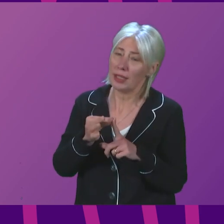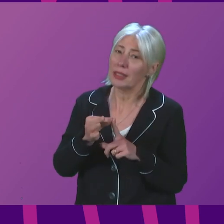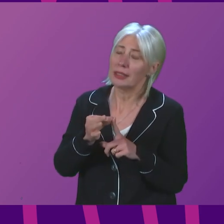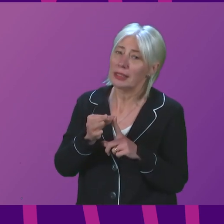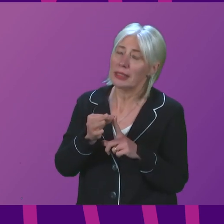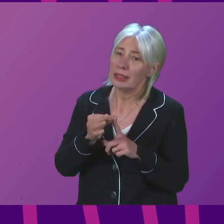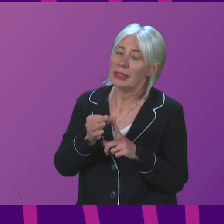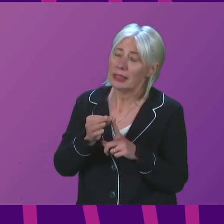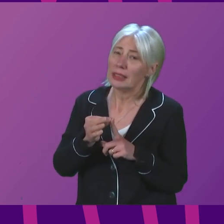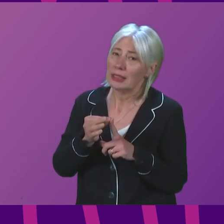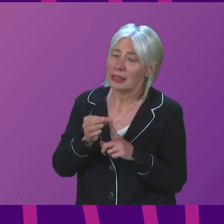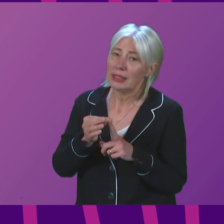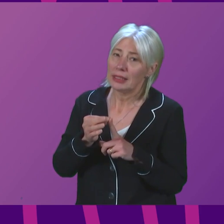on.